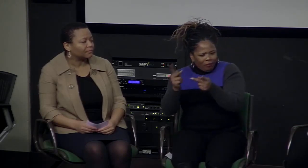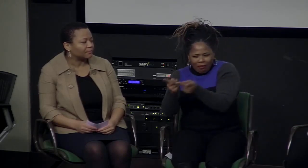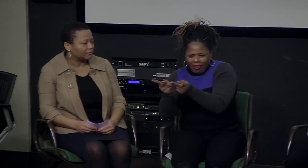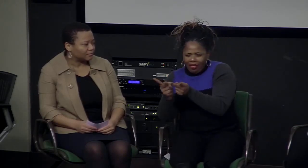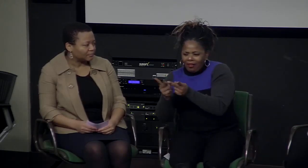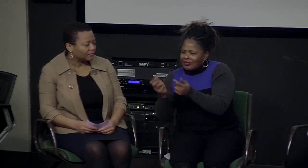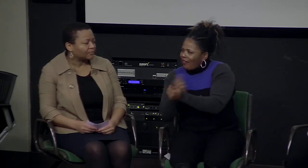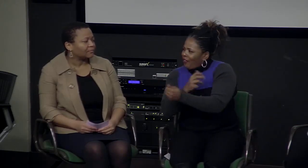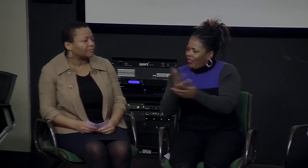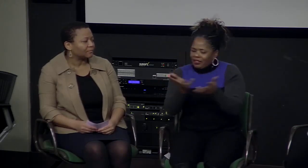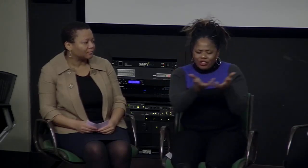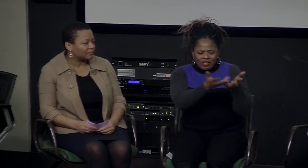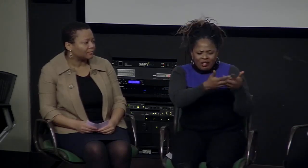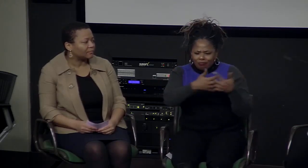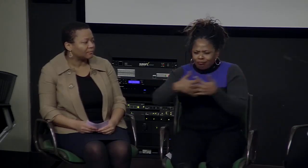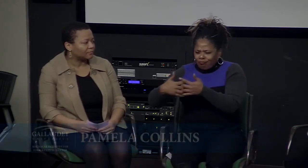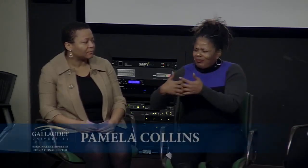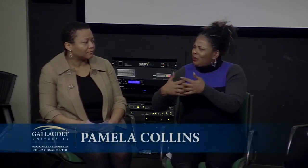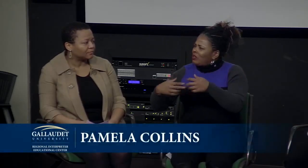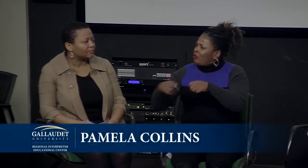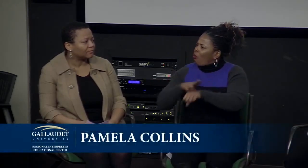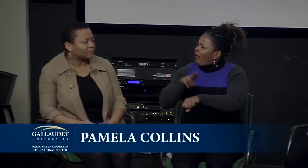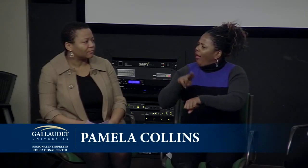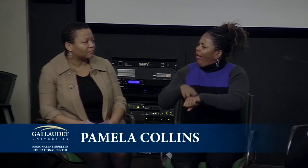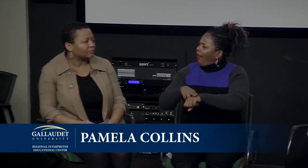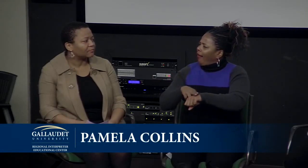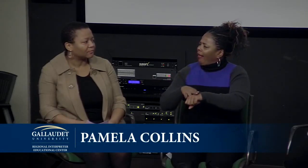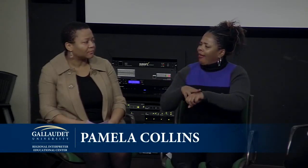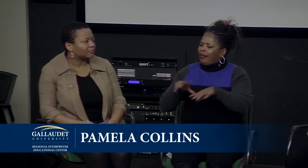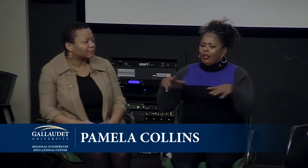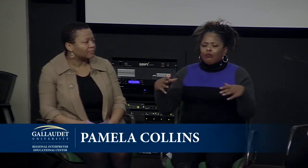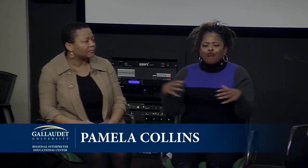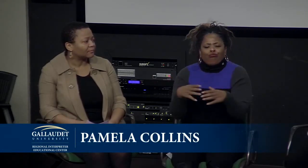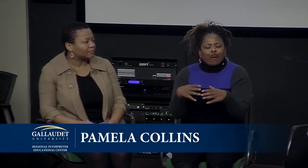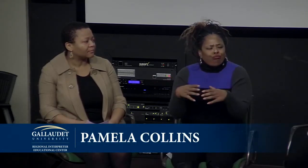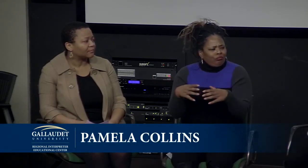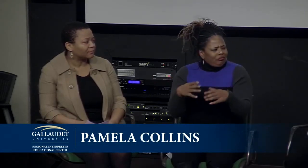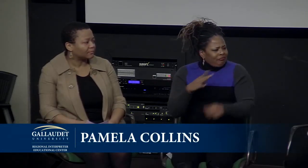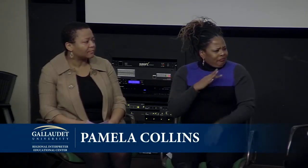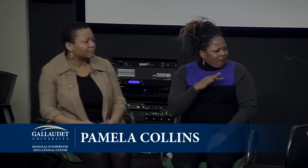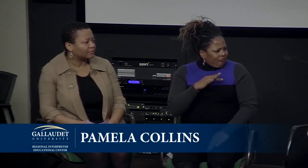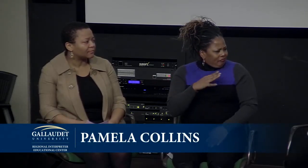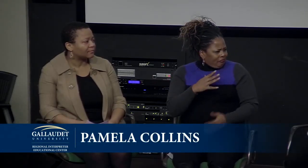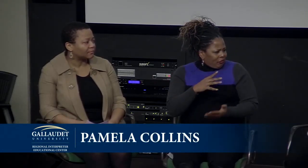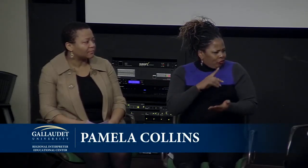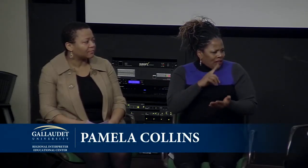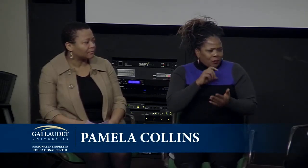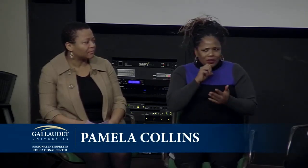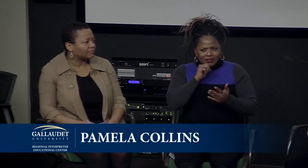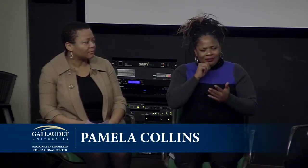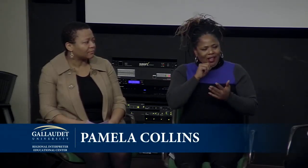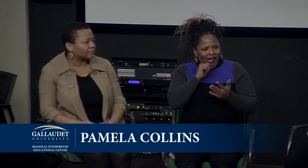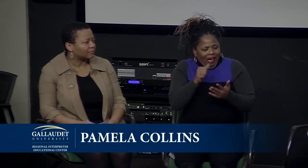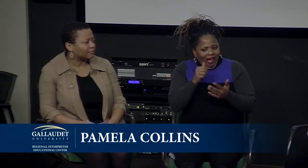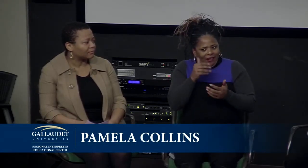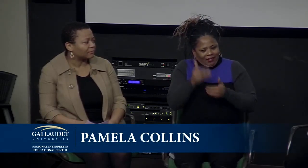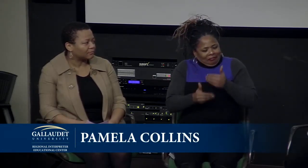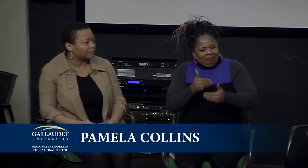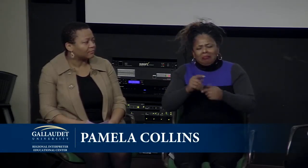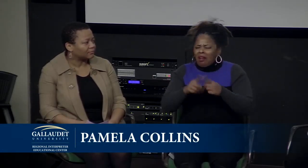the time, and all of that, all of it worked together. It was really organic, almost a perfect storm if you think of it.